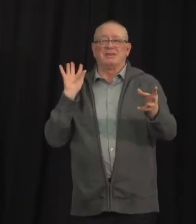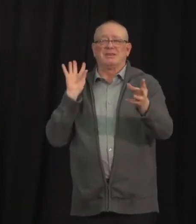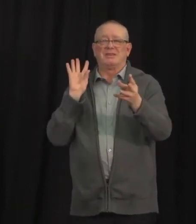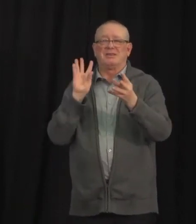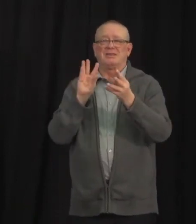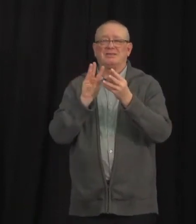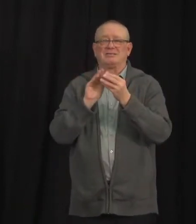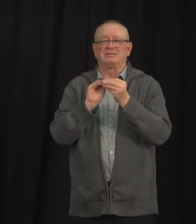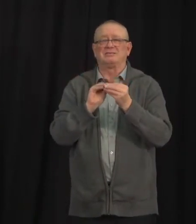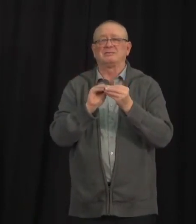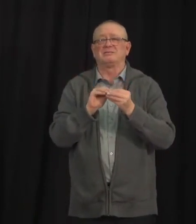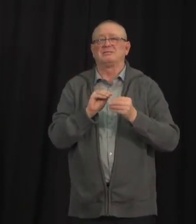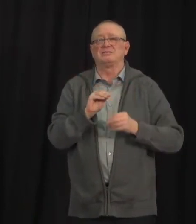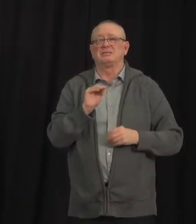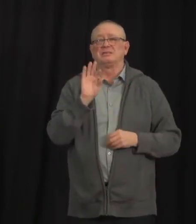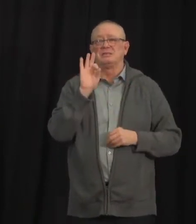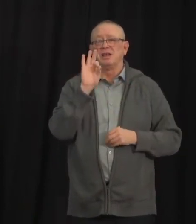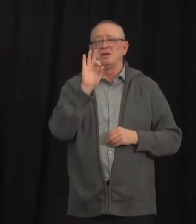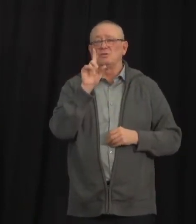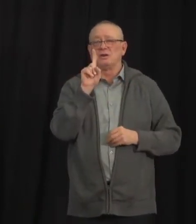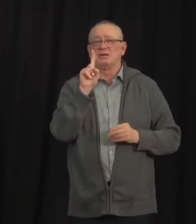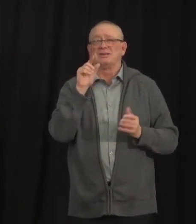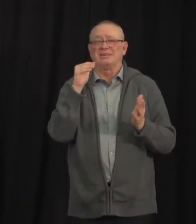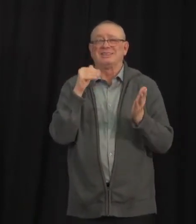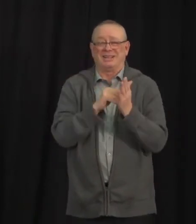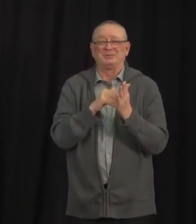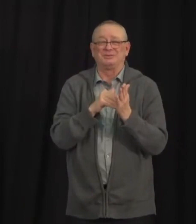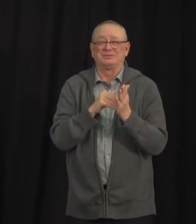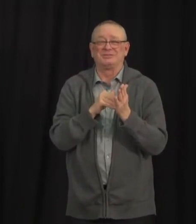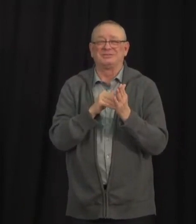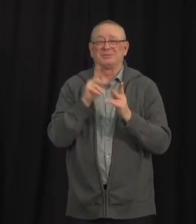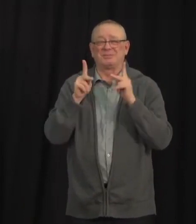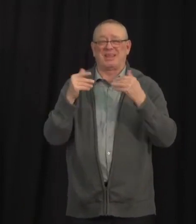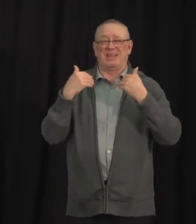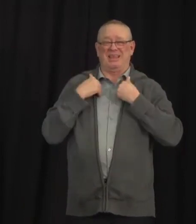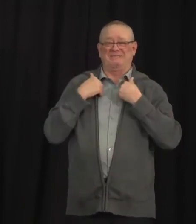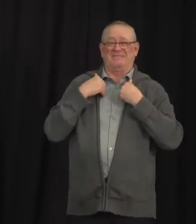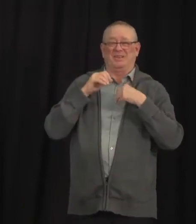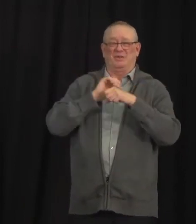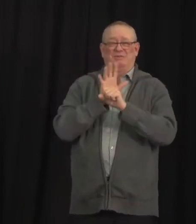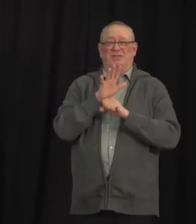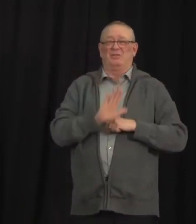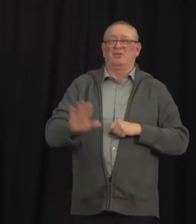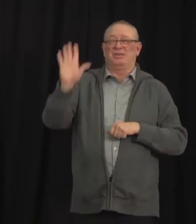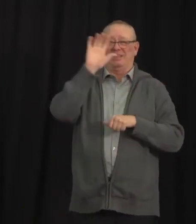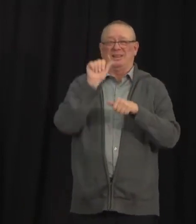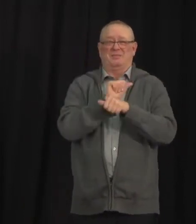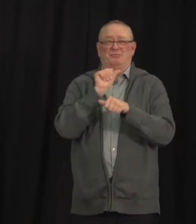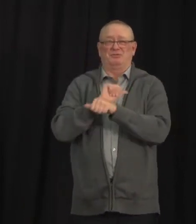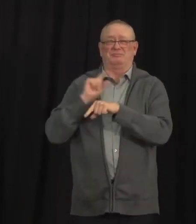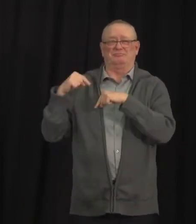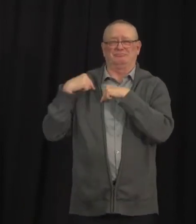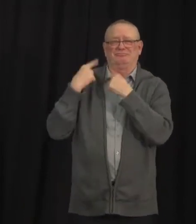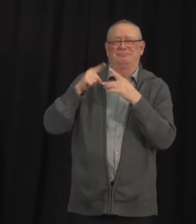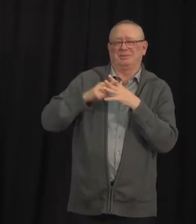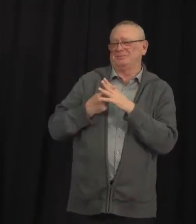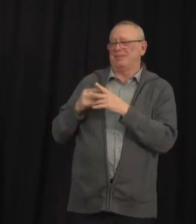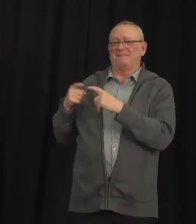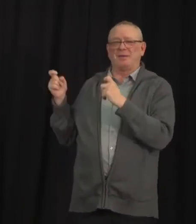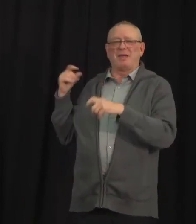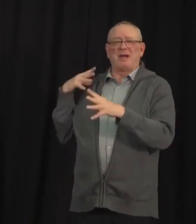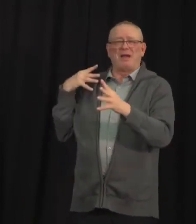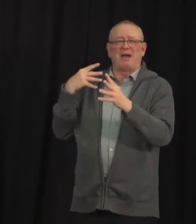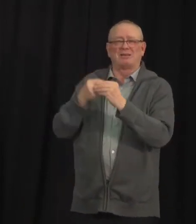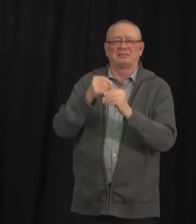The R-value for the last seven days is 0.92 in Alberta. This includes an R-value of 0